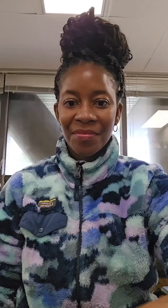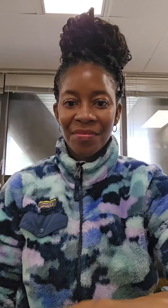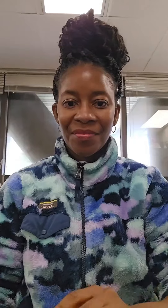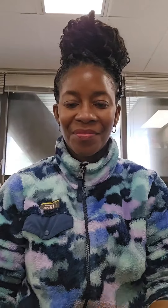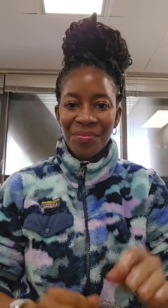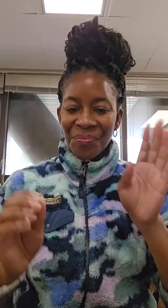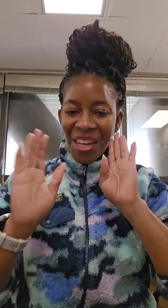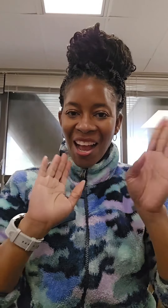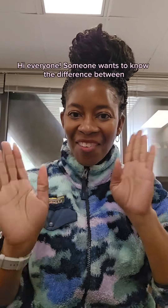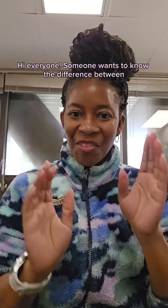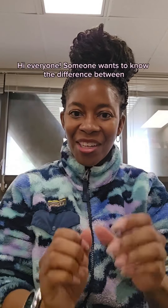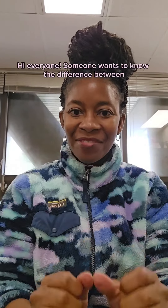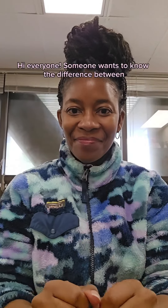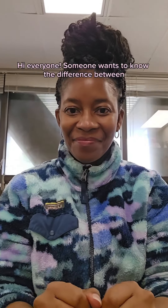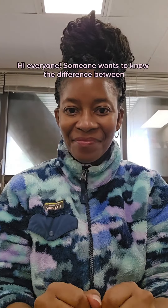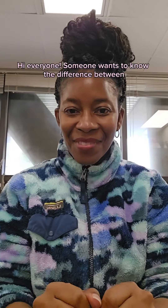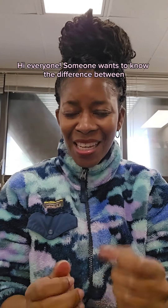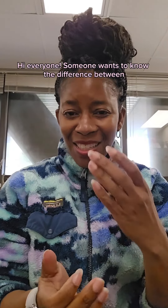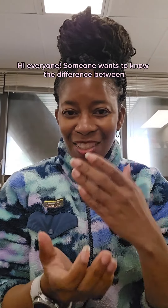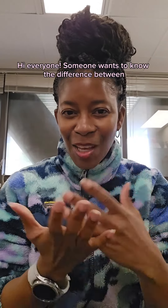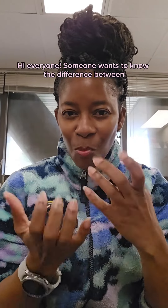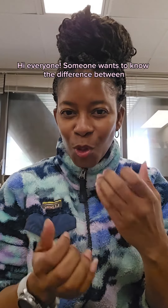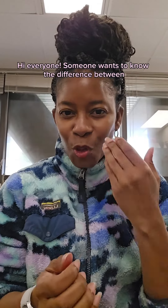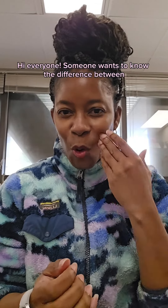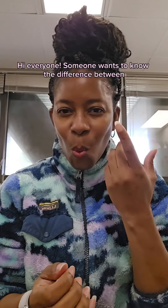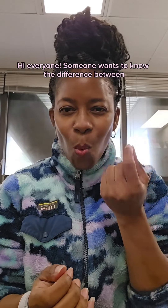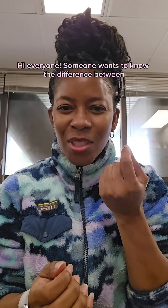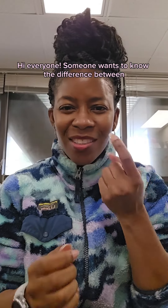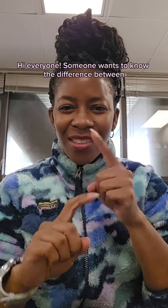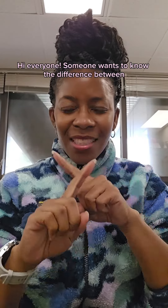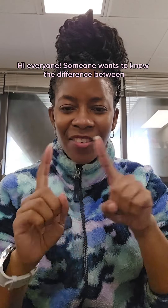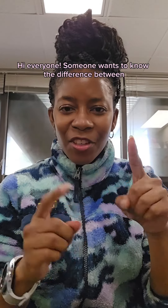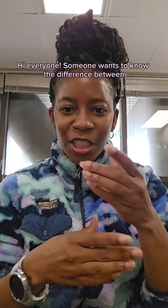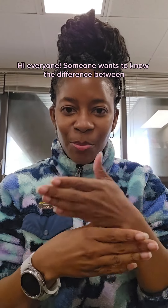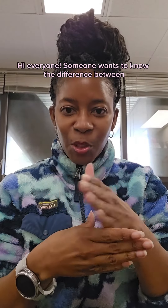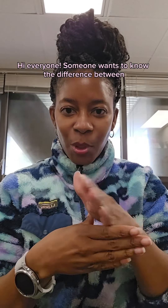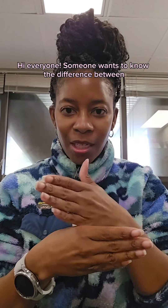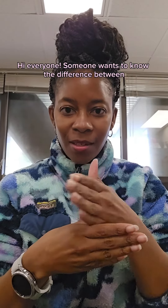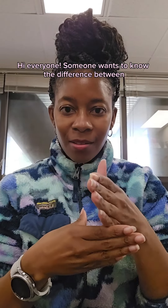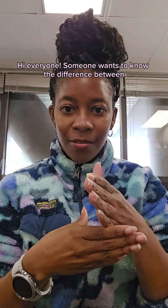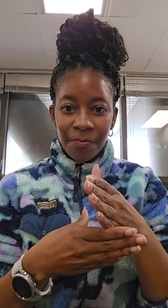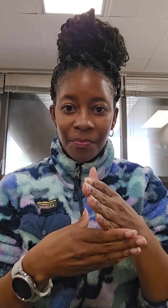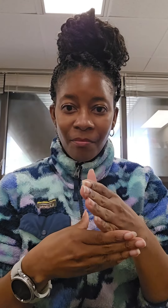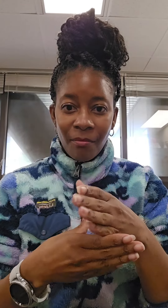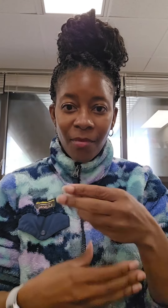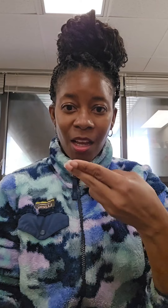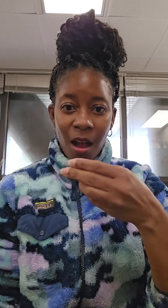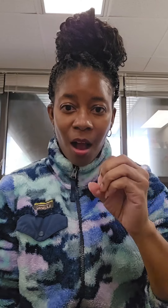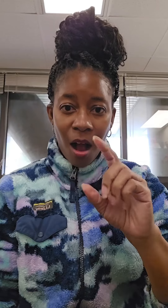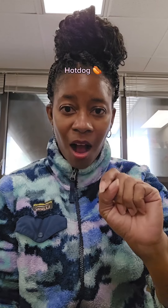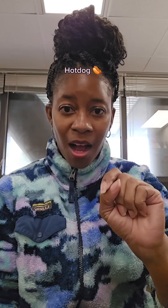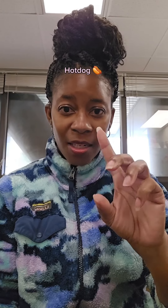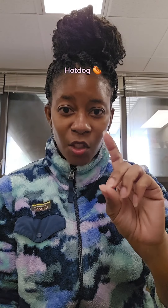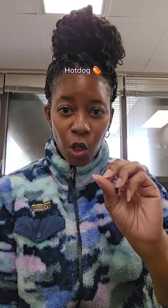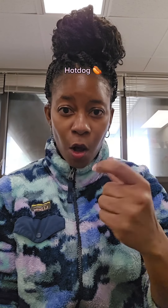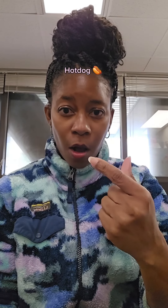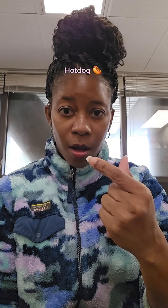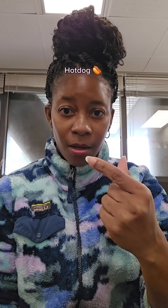Hi everyone. So I want to know what's the difference between a hot dog